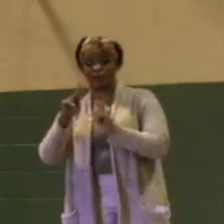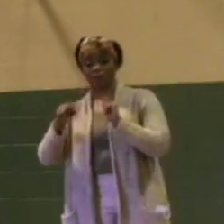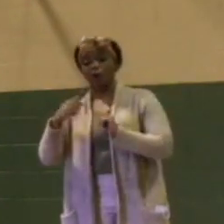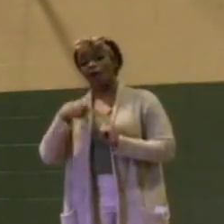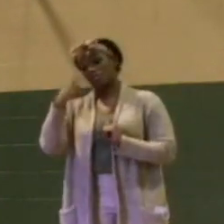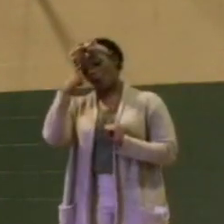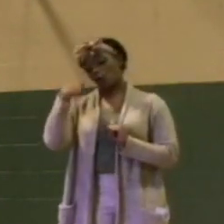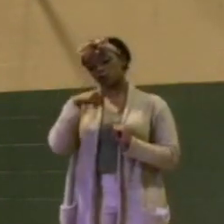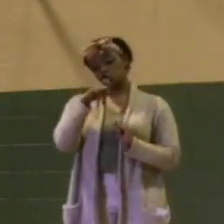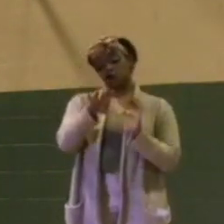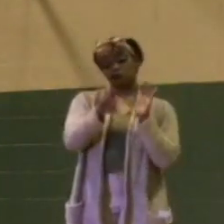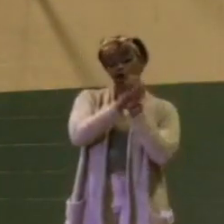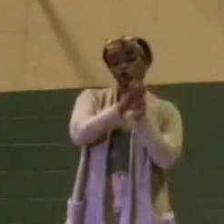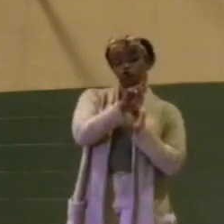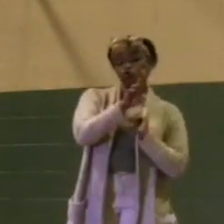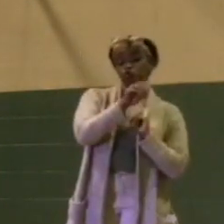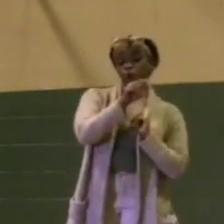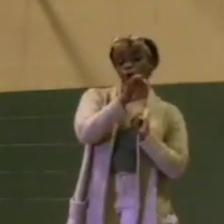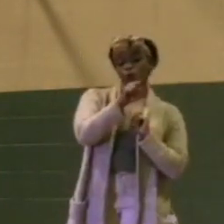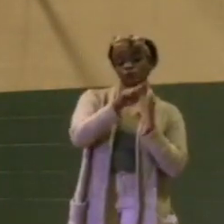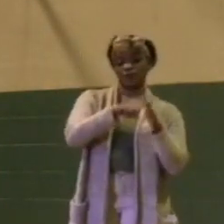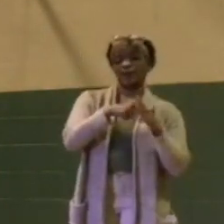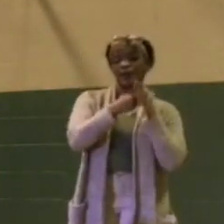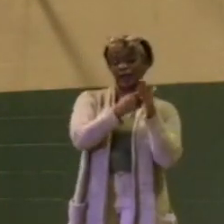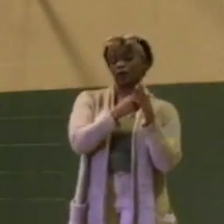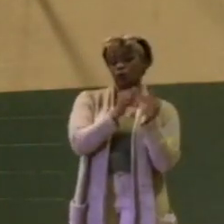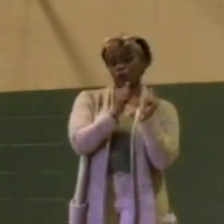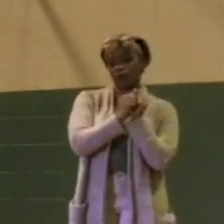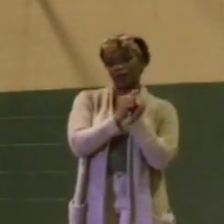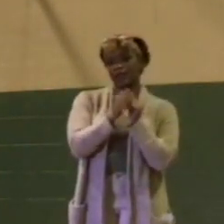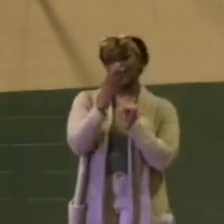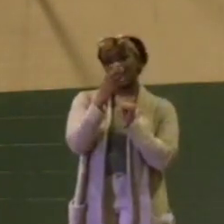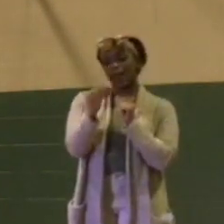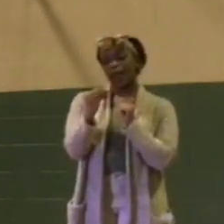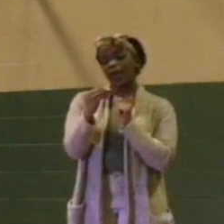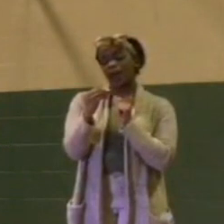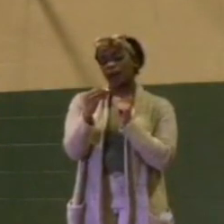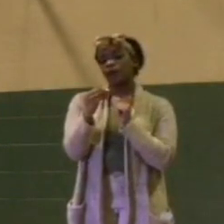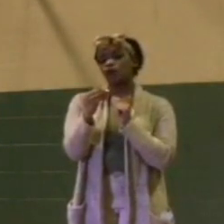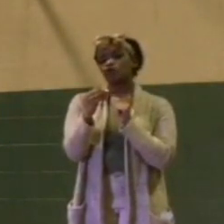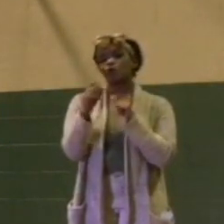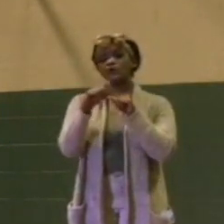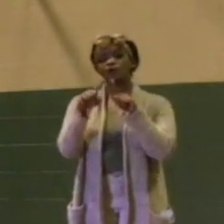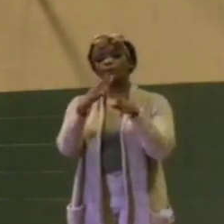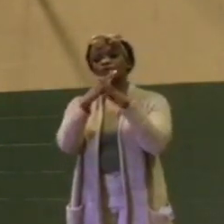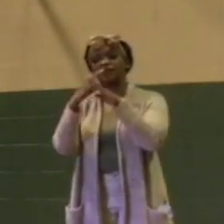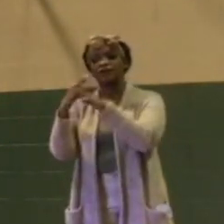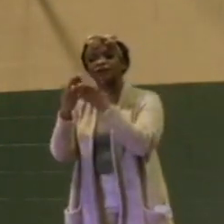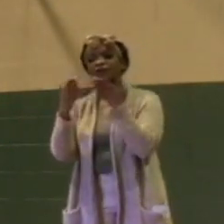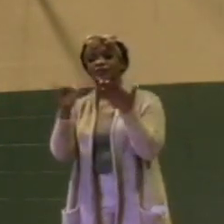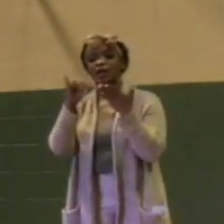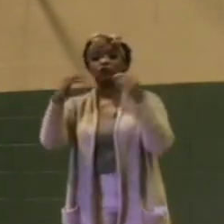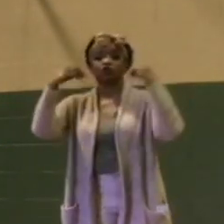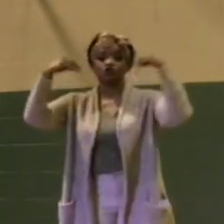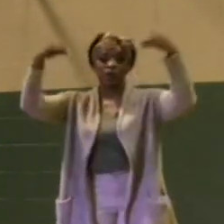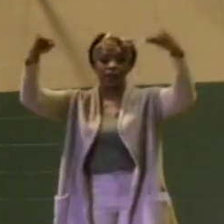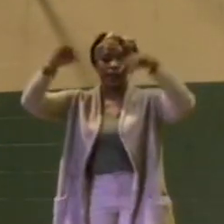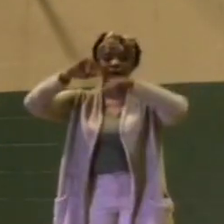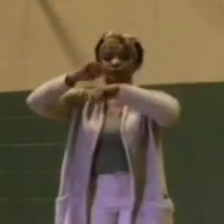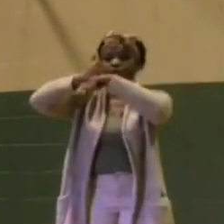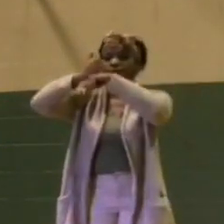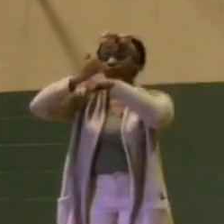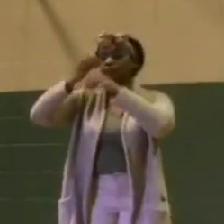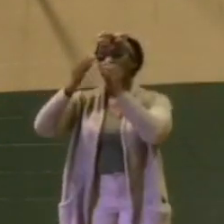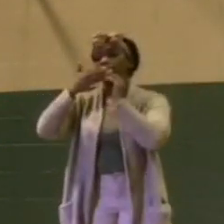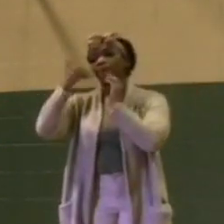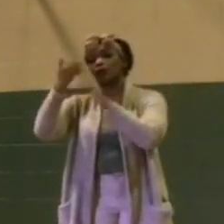to begin with and updating different, you know, preventative measures. Like you mentioned, the doorbells, the street lights, everything like that. If we